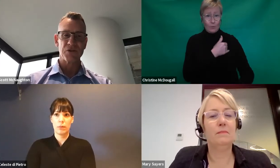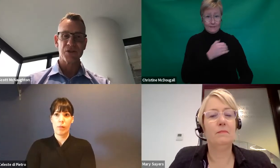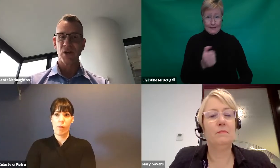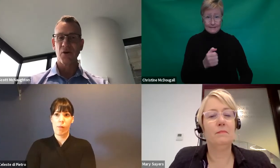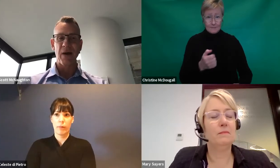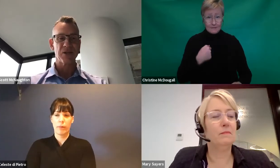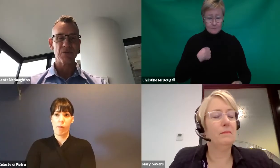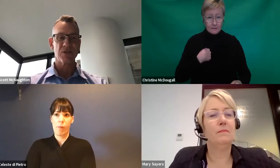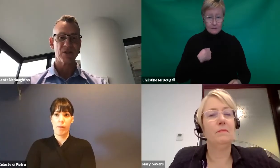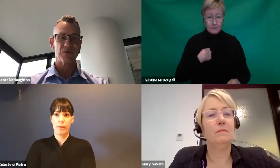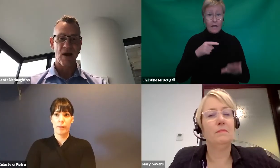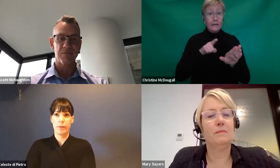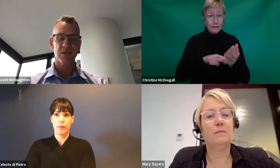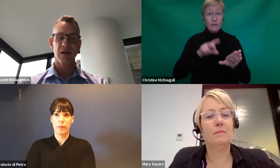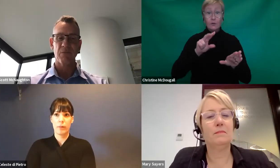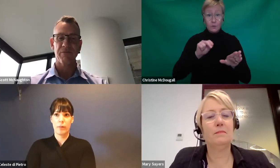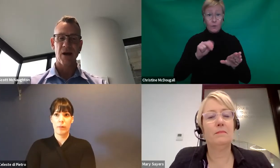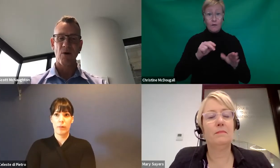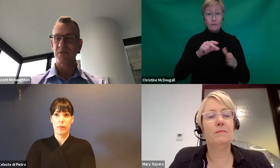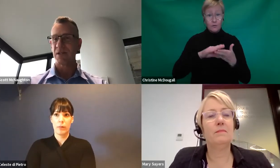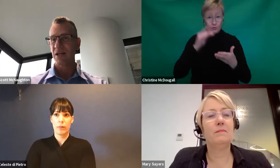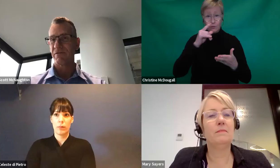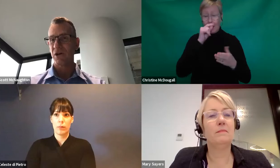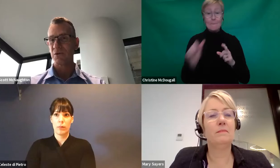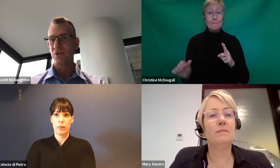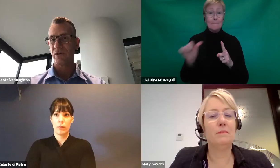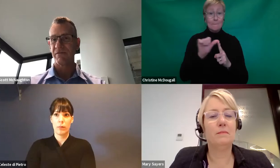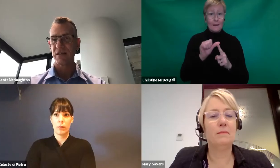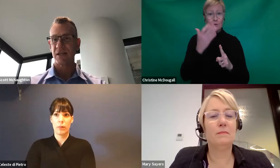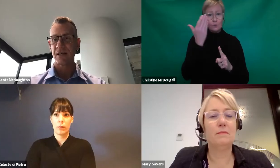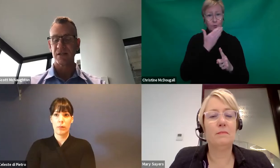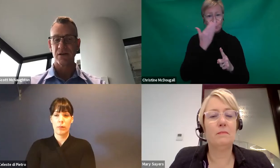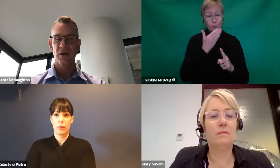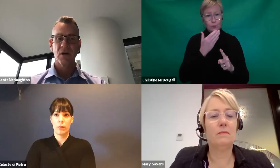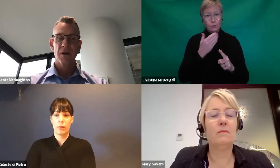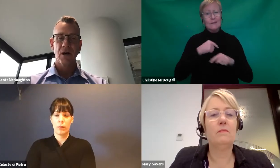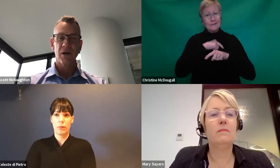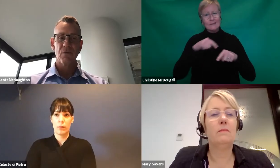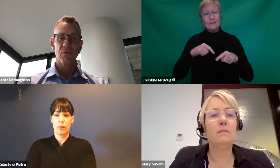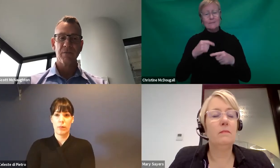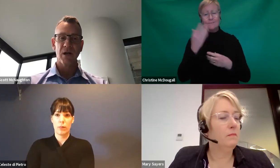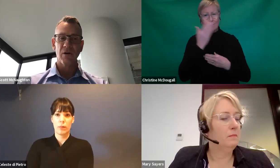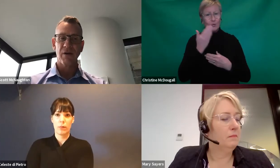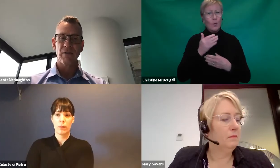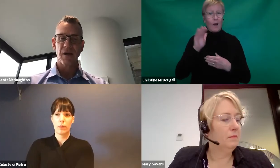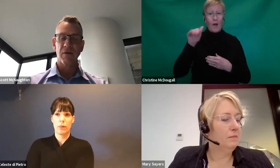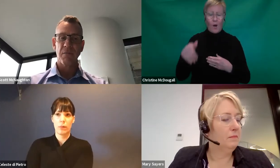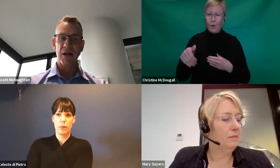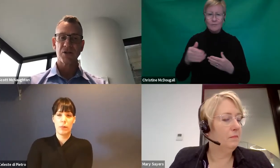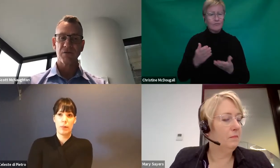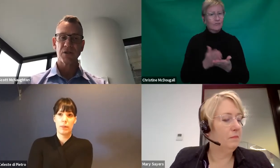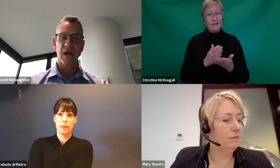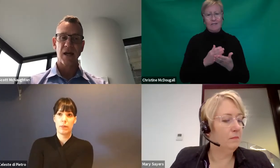12 students can go back. She was wrapped. We've had our ups and downs of homeschooling in VCE. So I know very